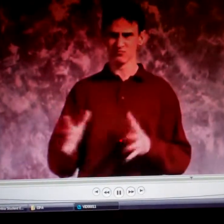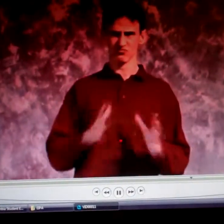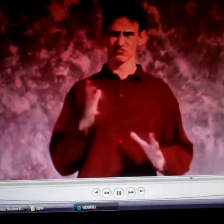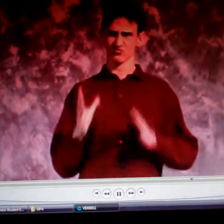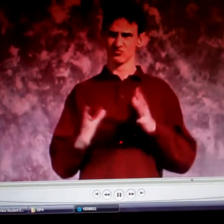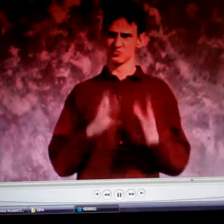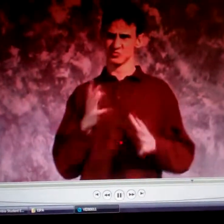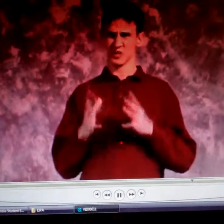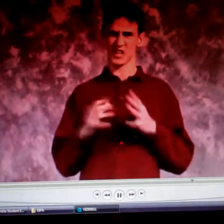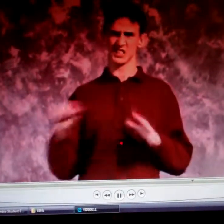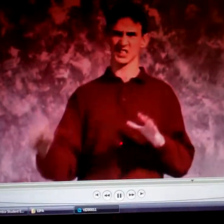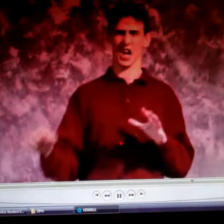And...